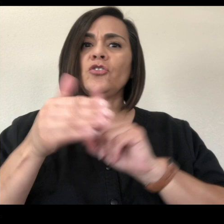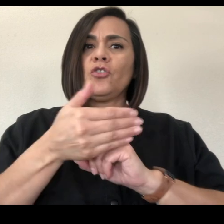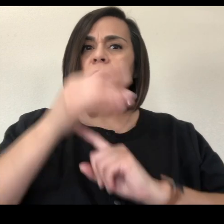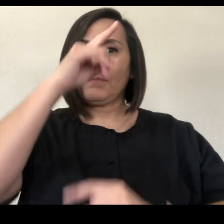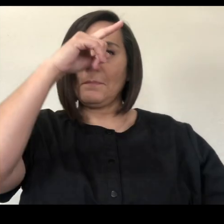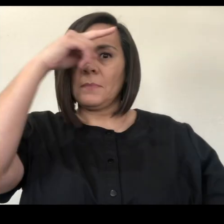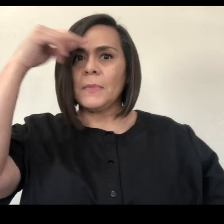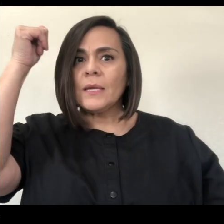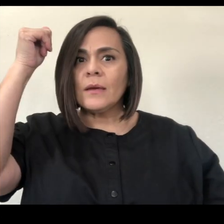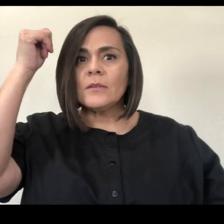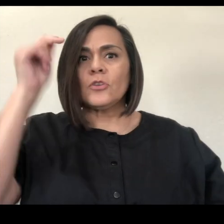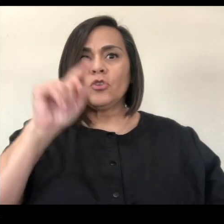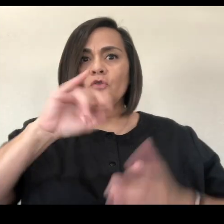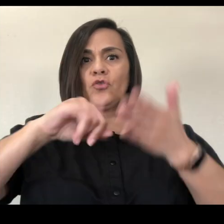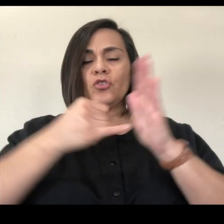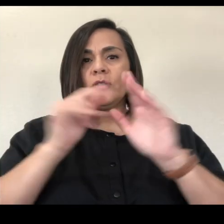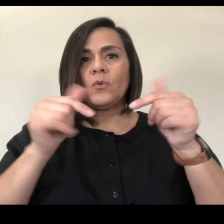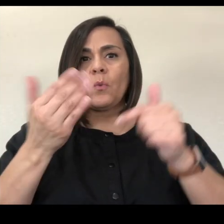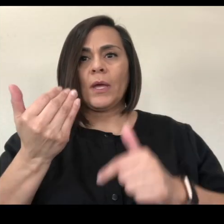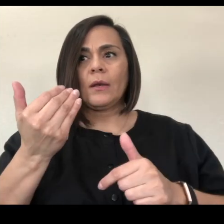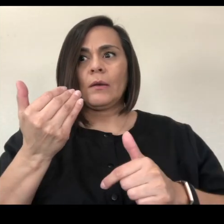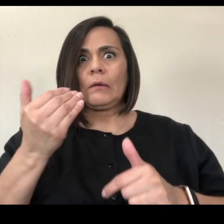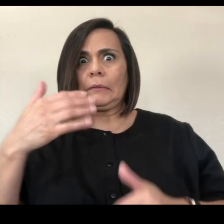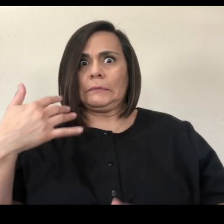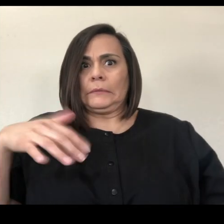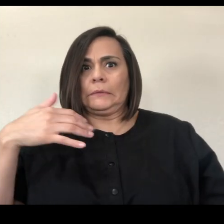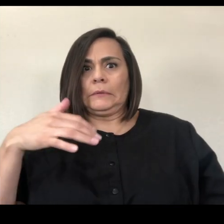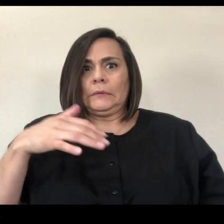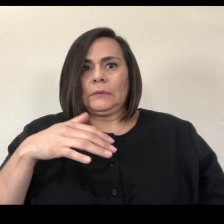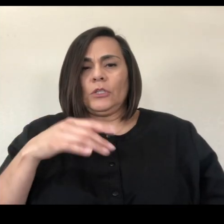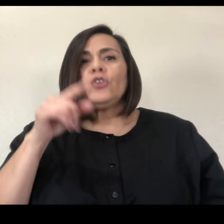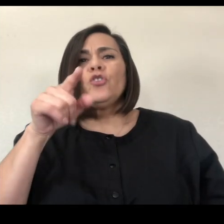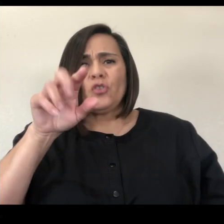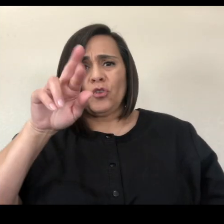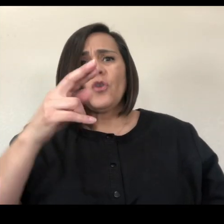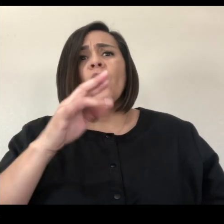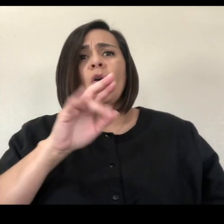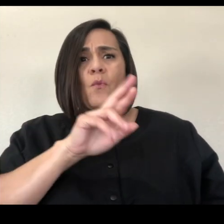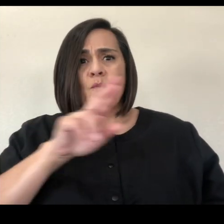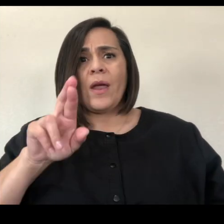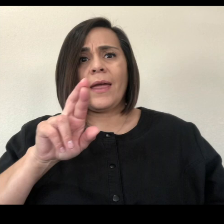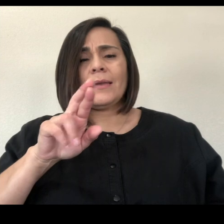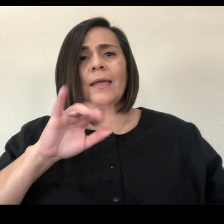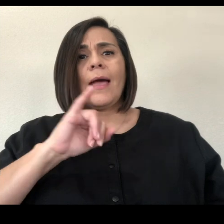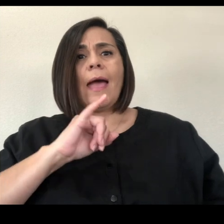Er, you're right. I have to skip a turn. I forgot. Sorry, Moby.